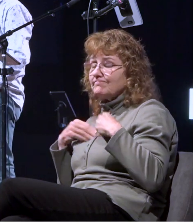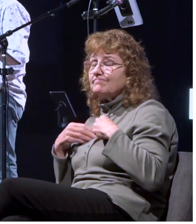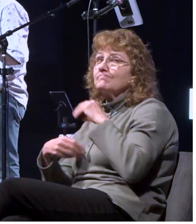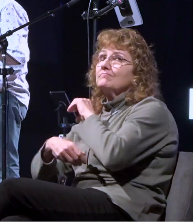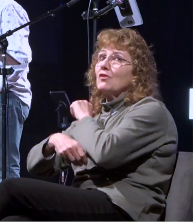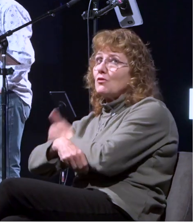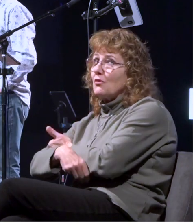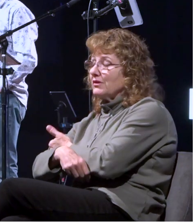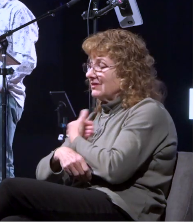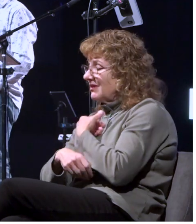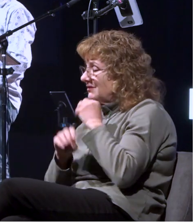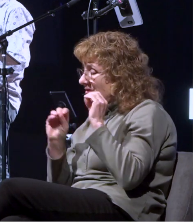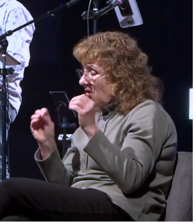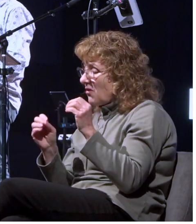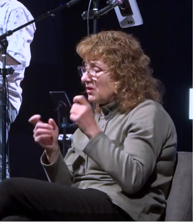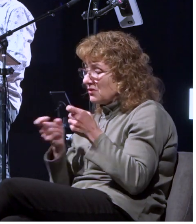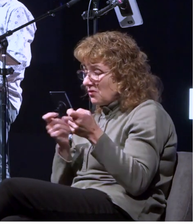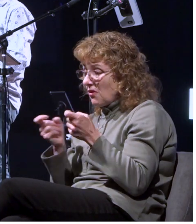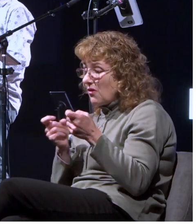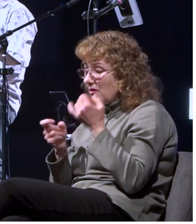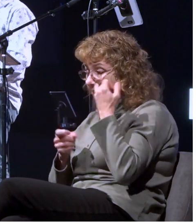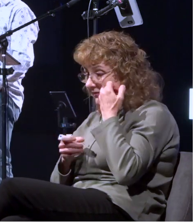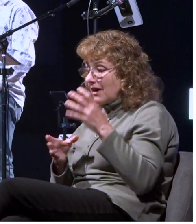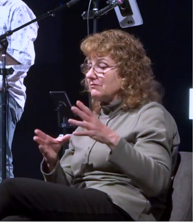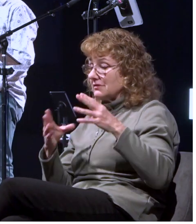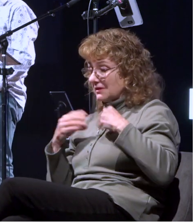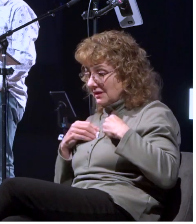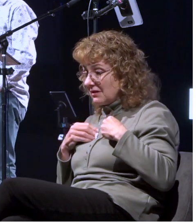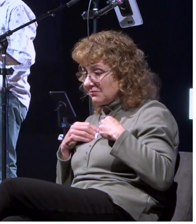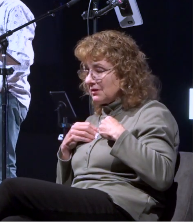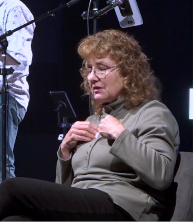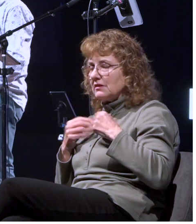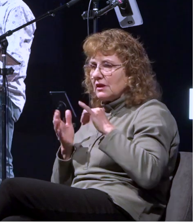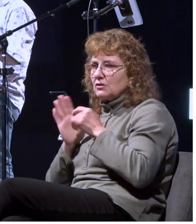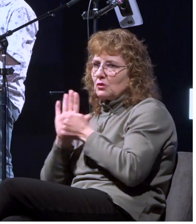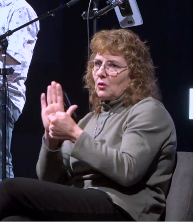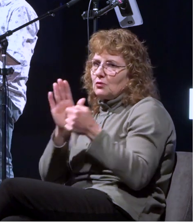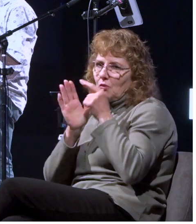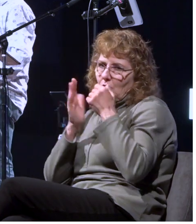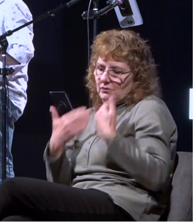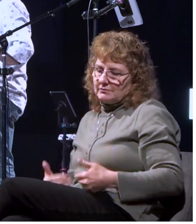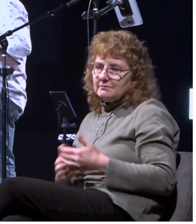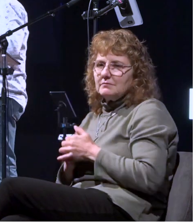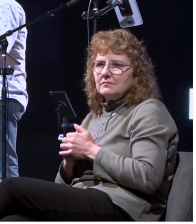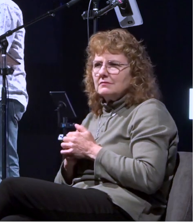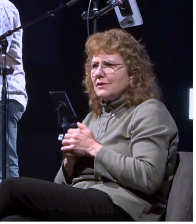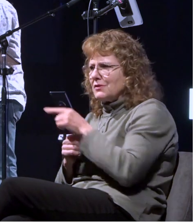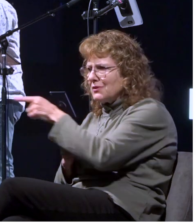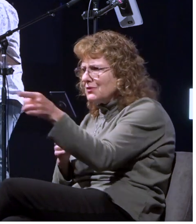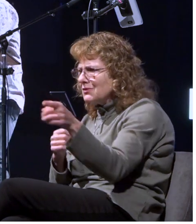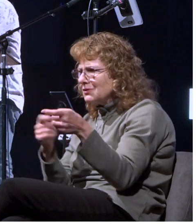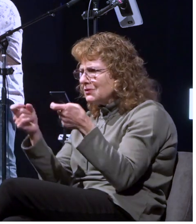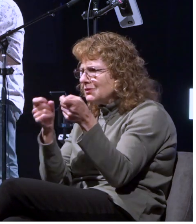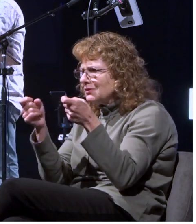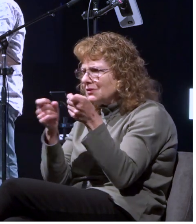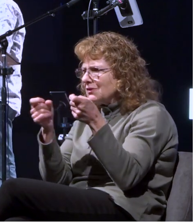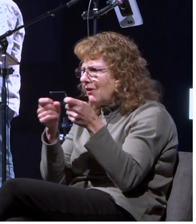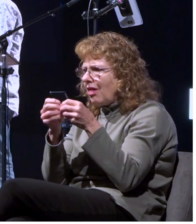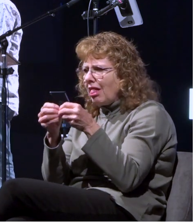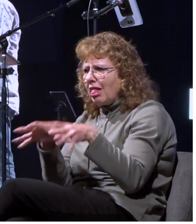decision says everything so how do you how do you handle submitting to authority when you don't have control over the